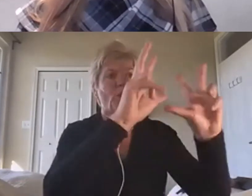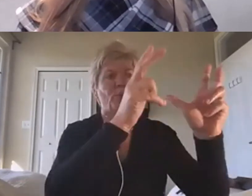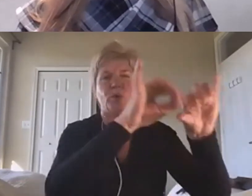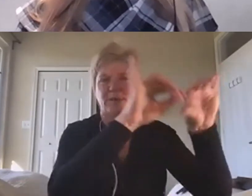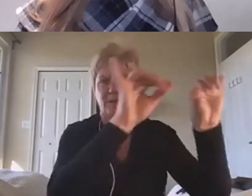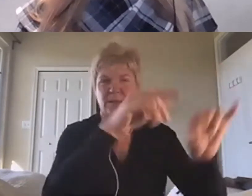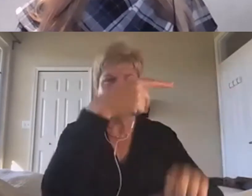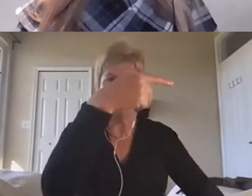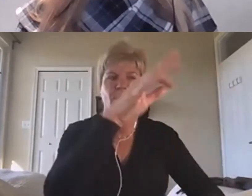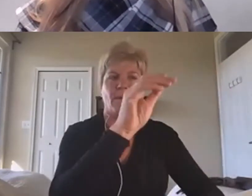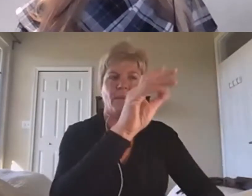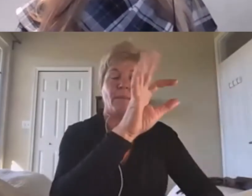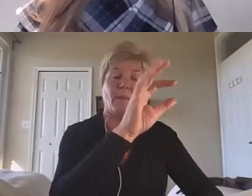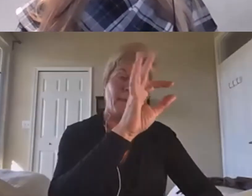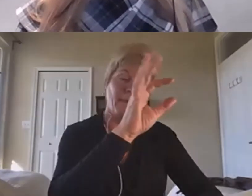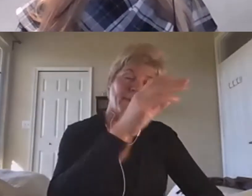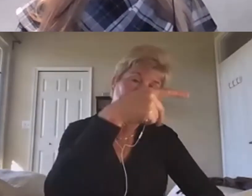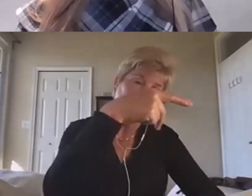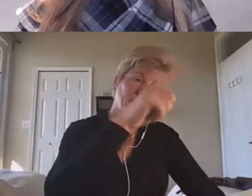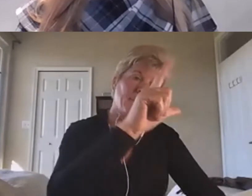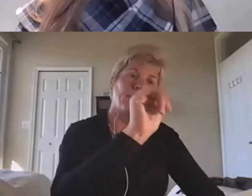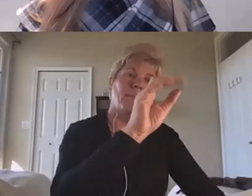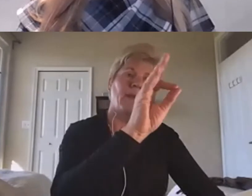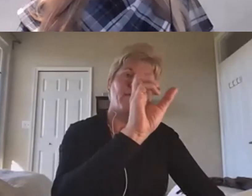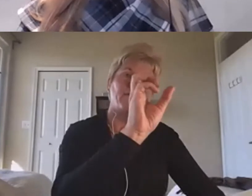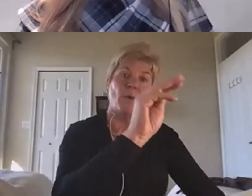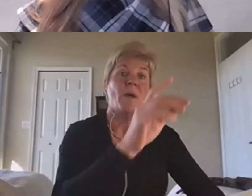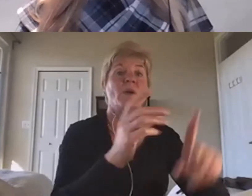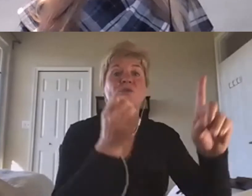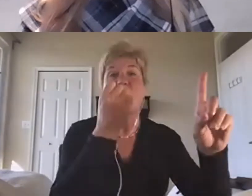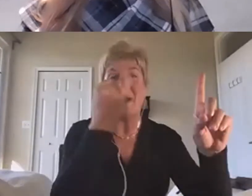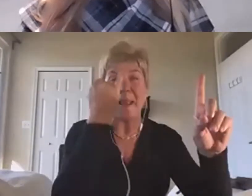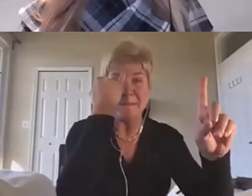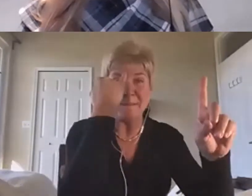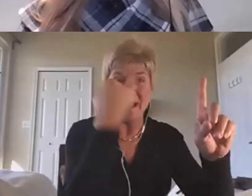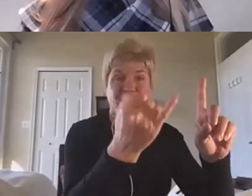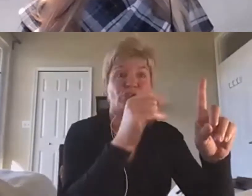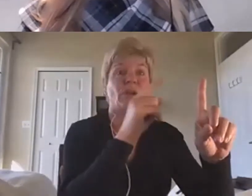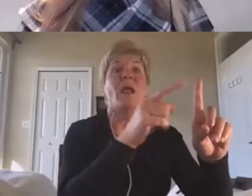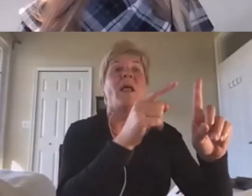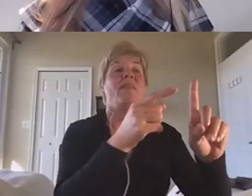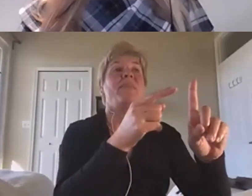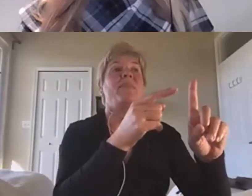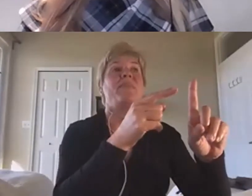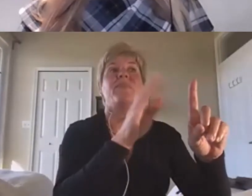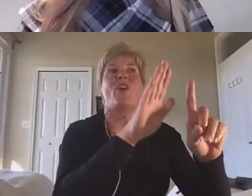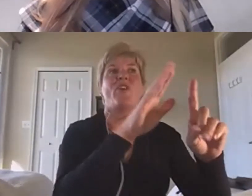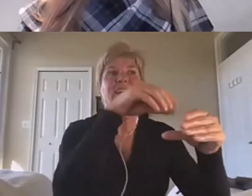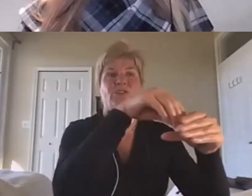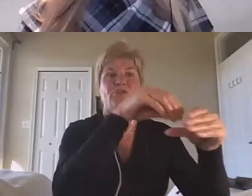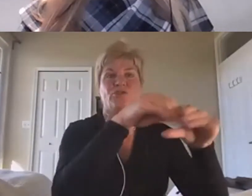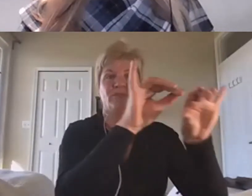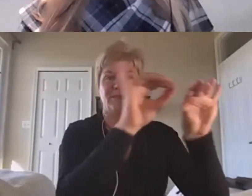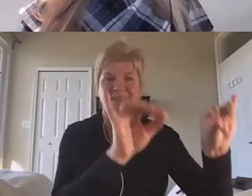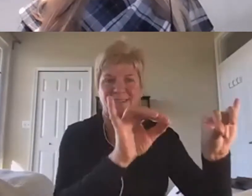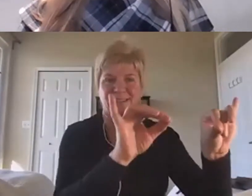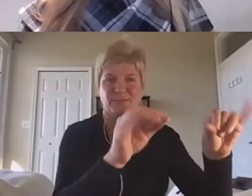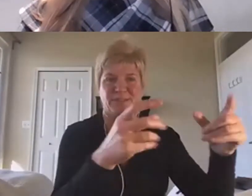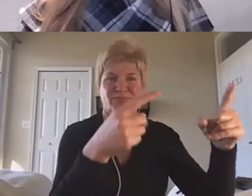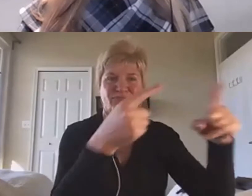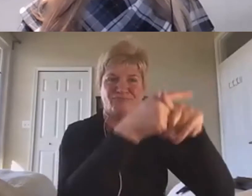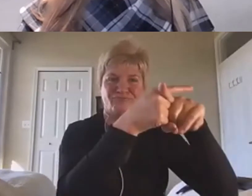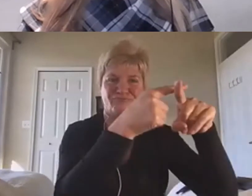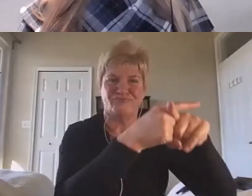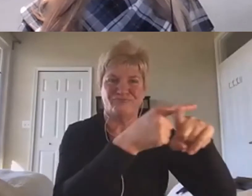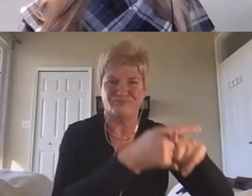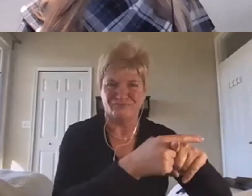own systems look like continually, right? So, this is a problem that we see